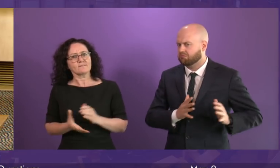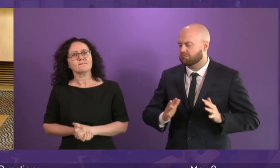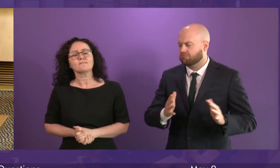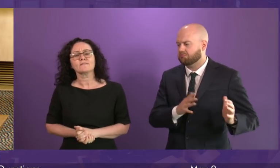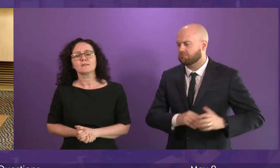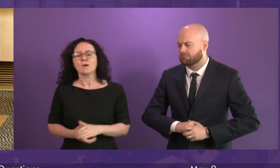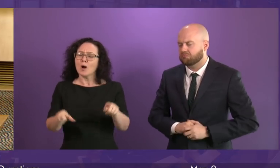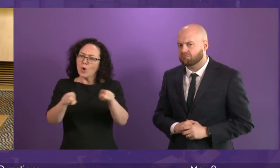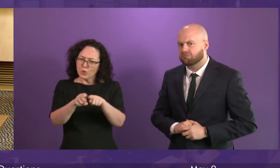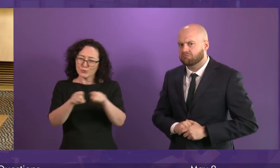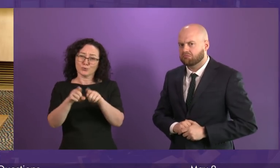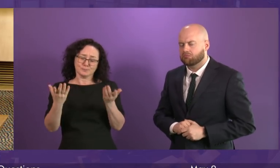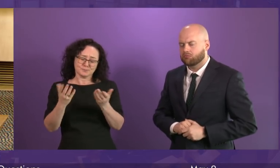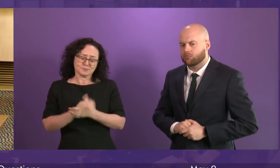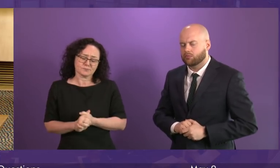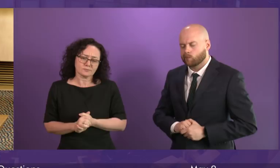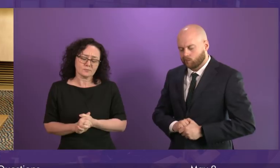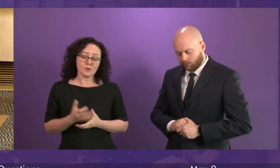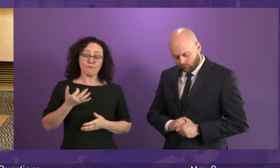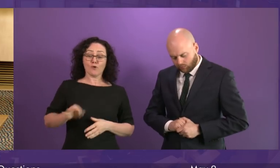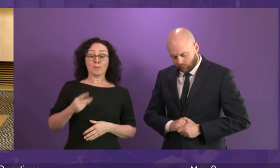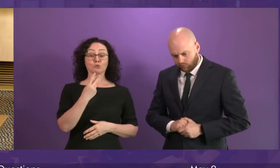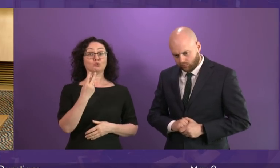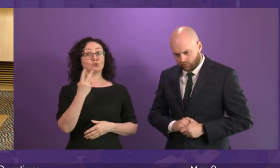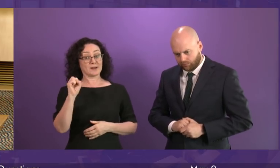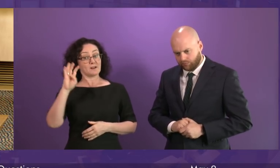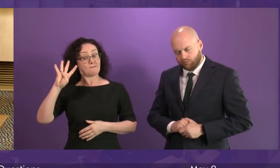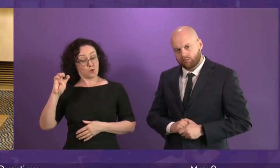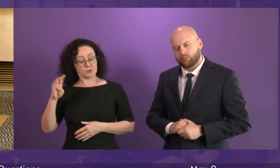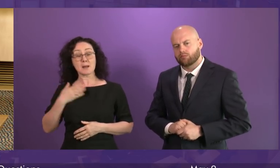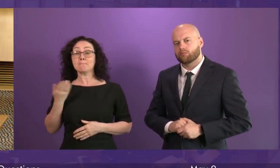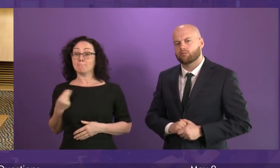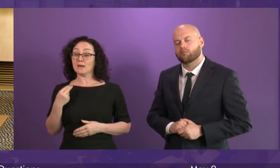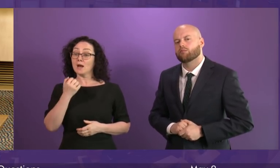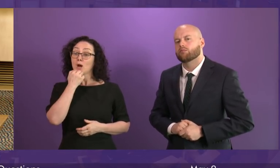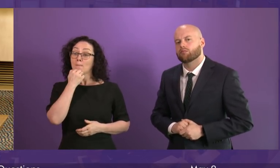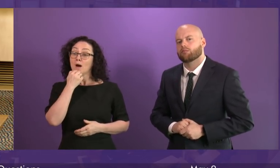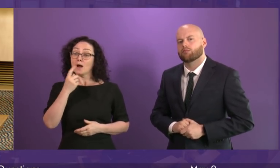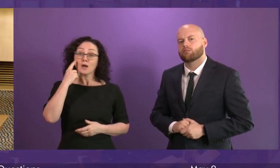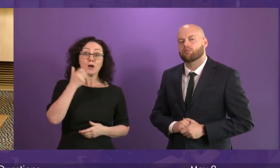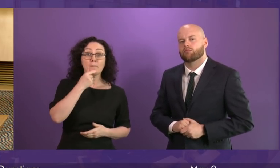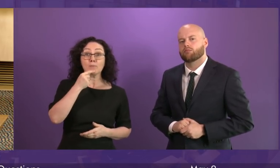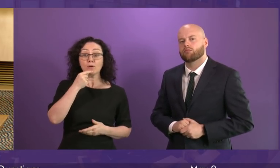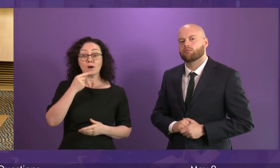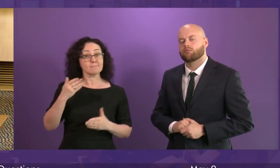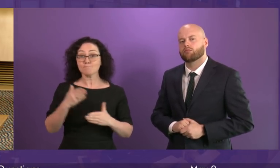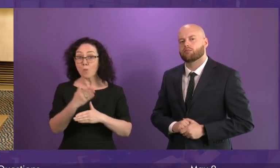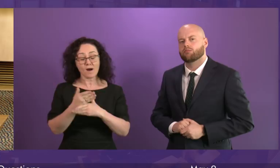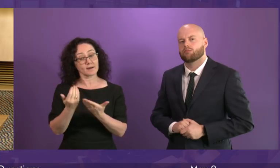It's also the case that since 2014 we've reduced youth unemployment in this country by